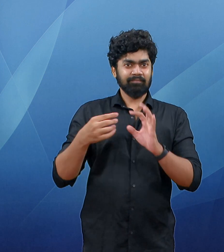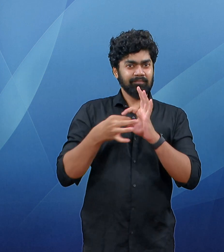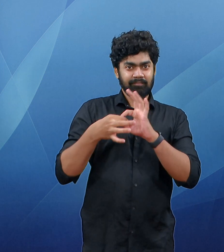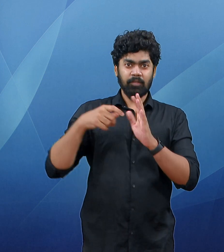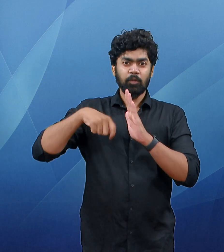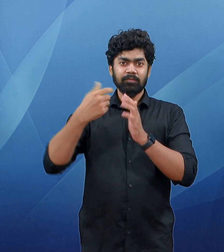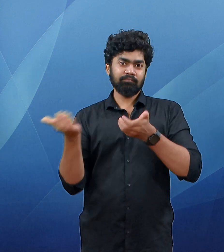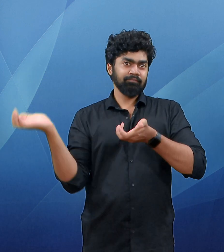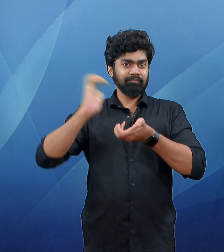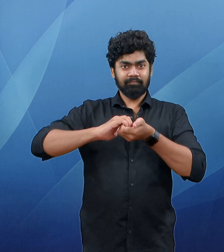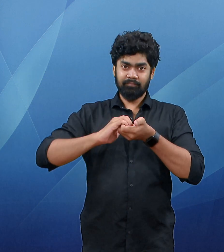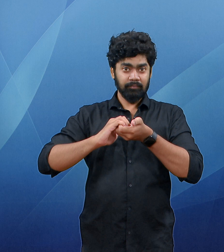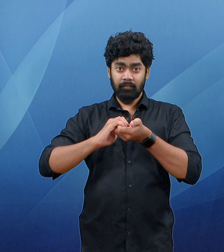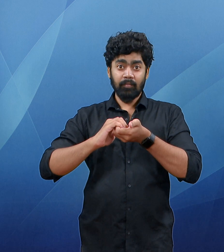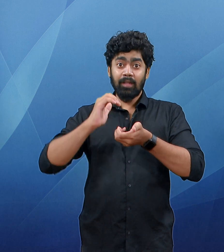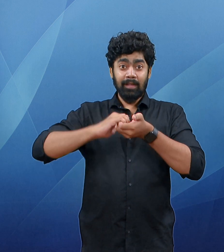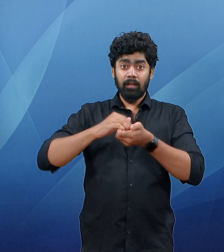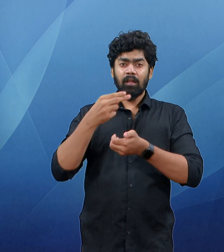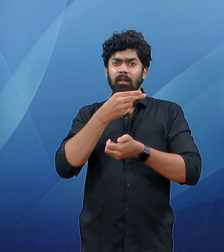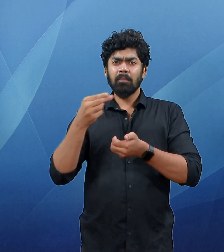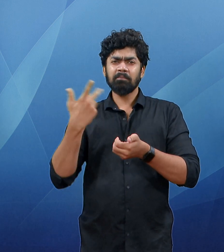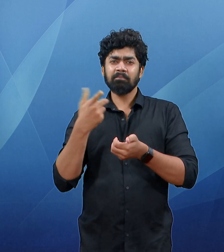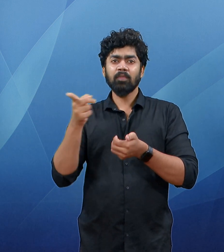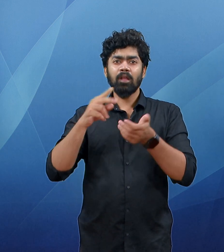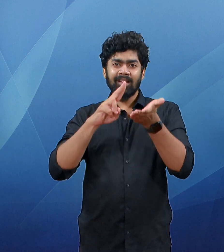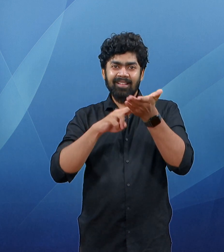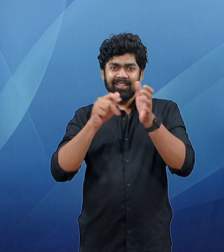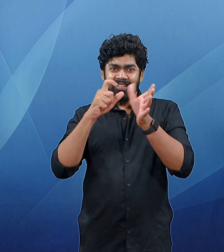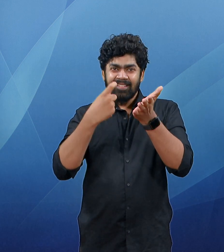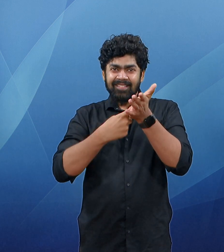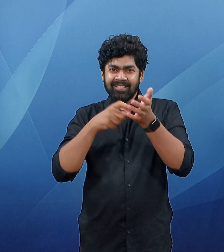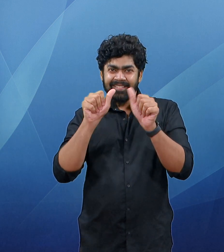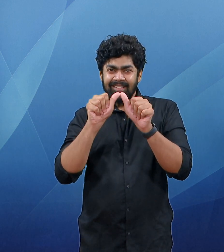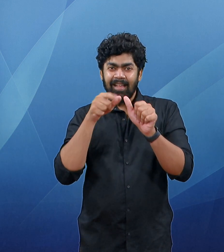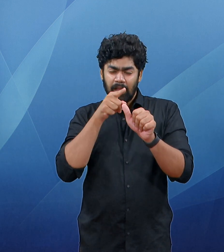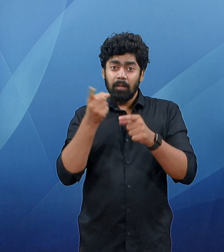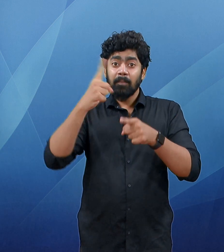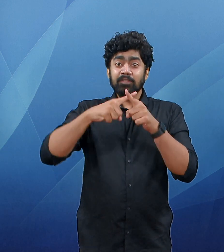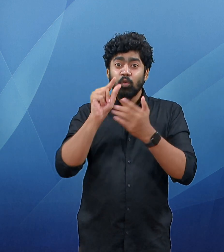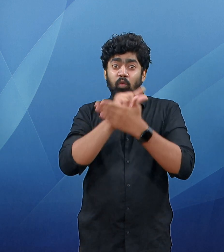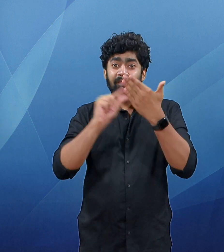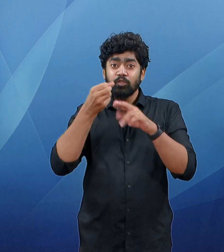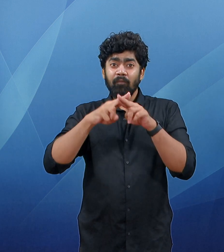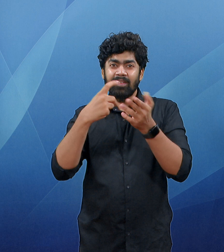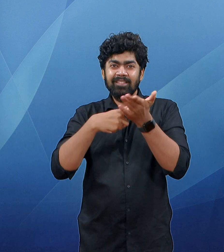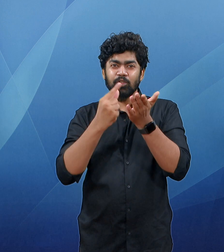Resources Research and Development Agency, NARA and the University of Ruhuna. Both India and the U.S.